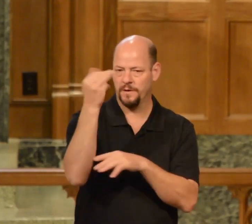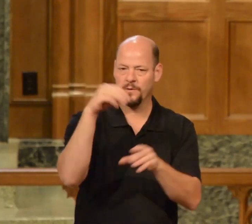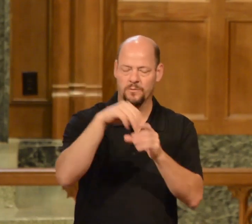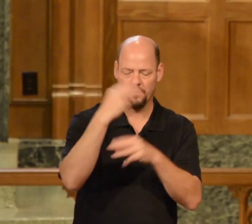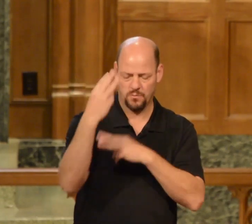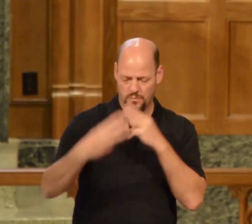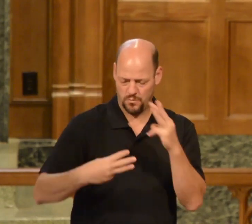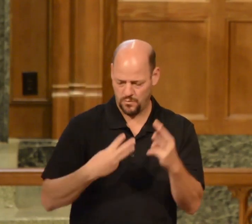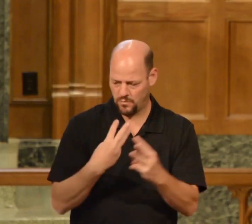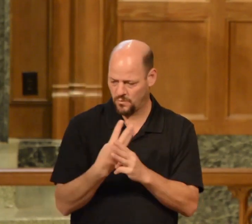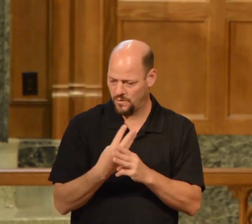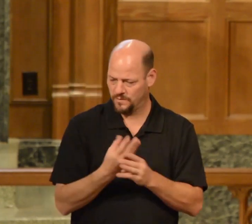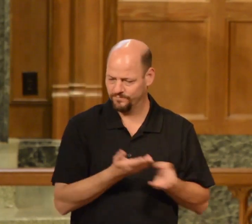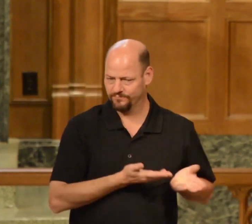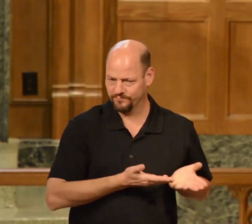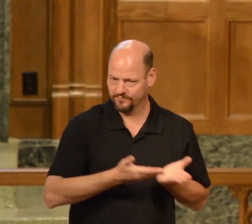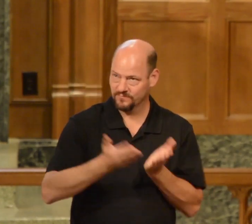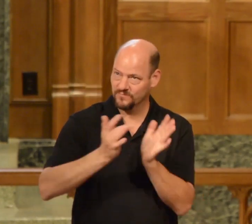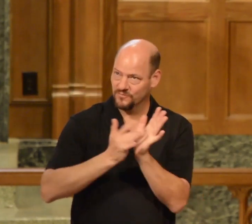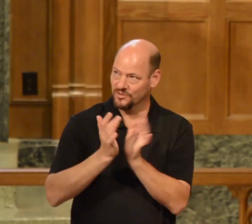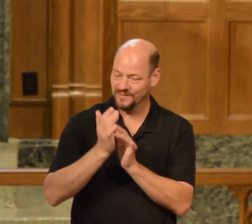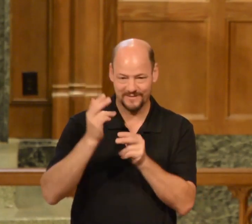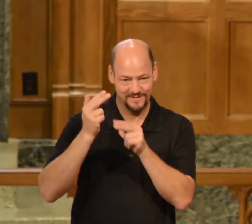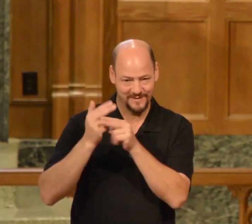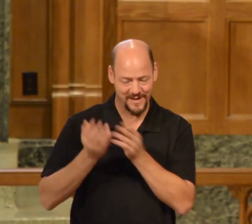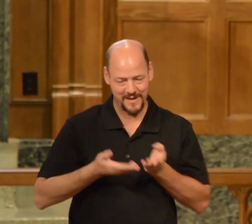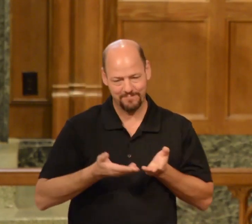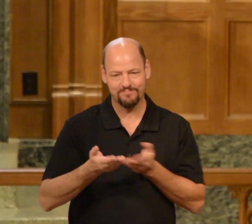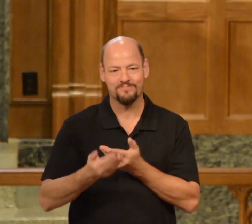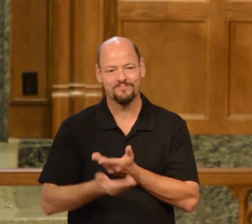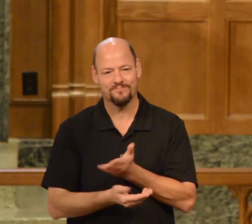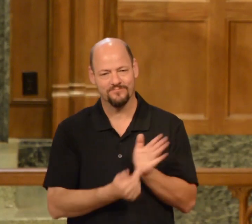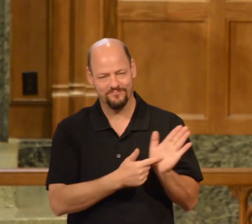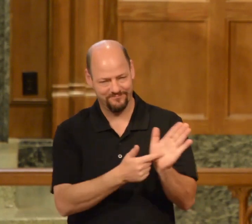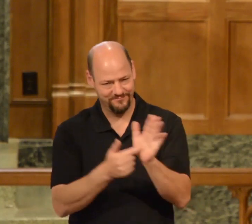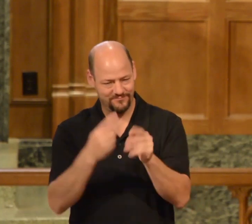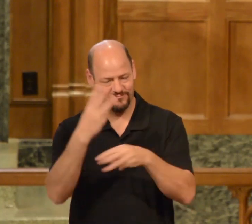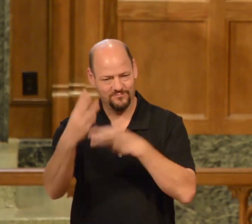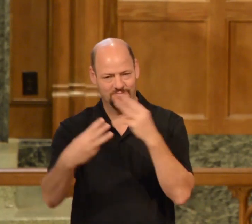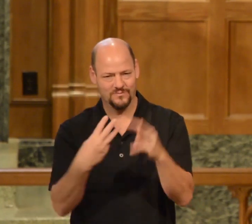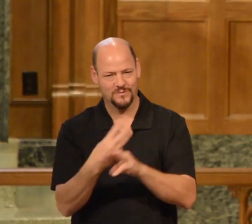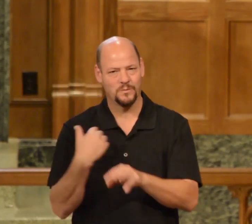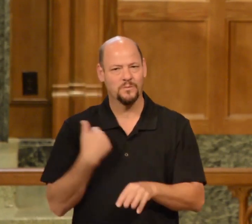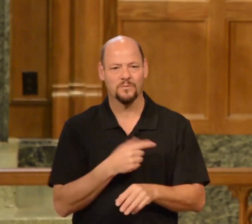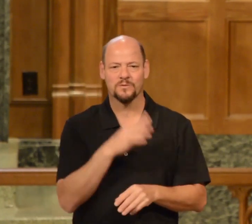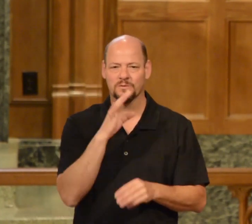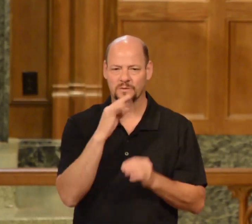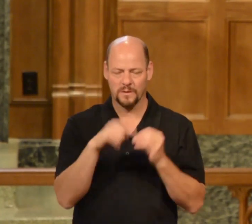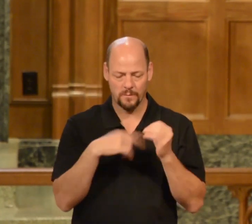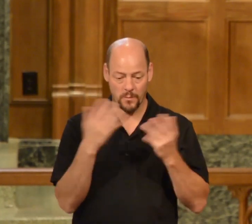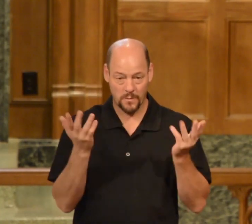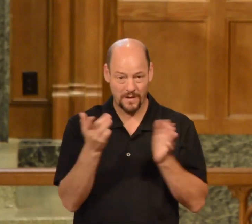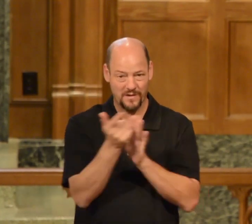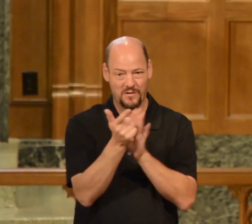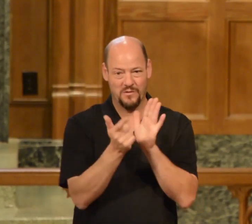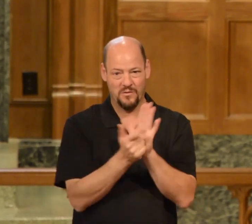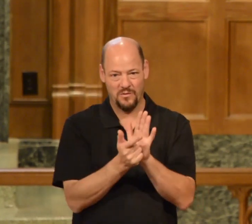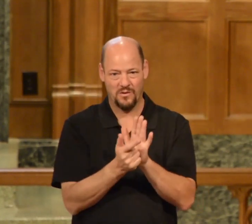the name of Jesus before the world we are talking about the law it is what we are supposed to do